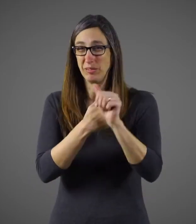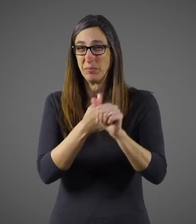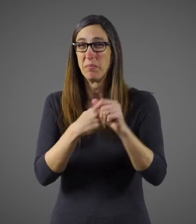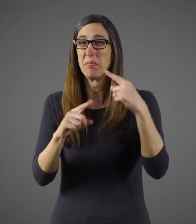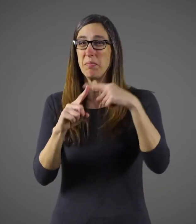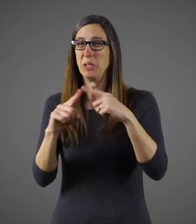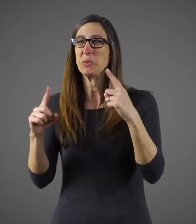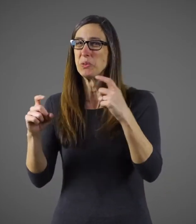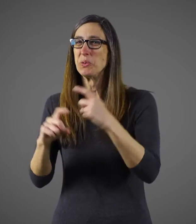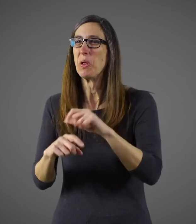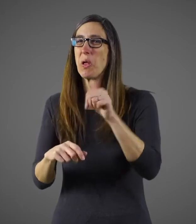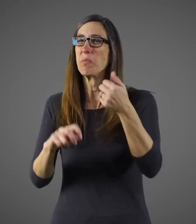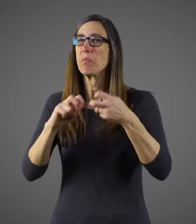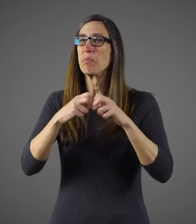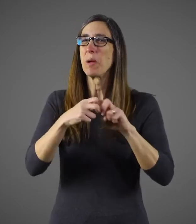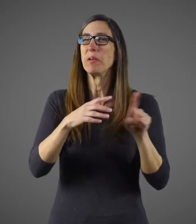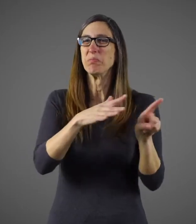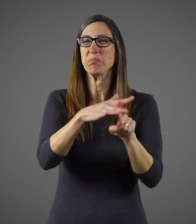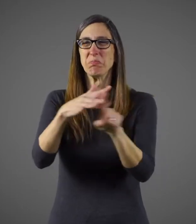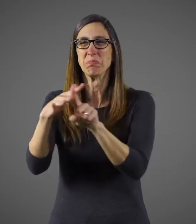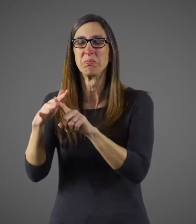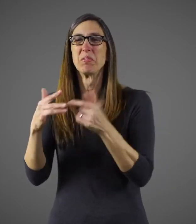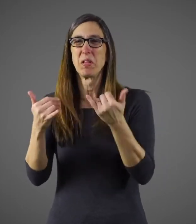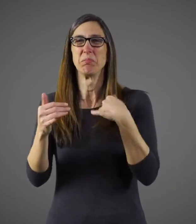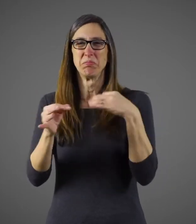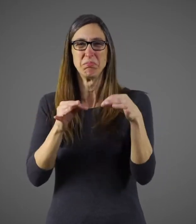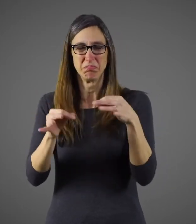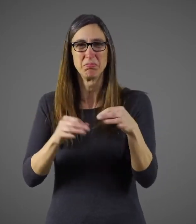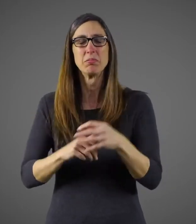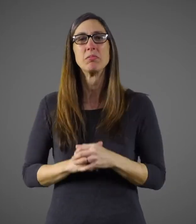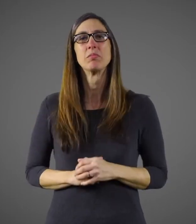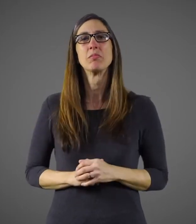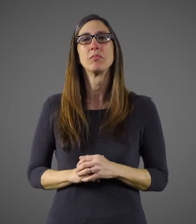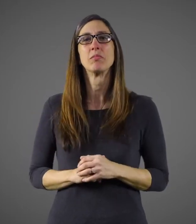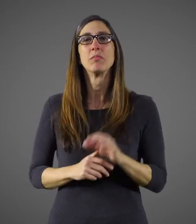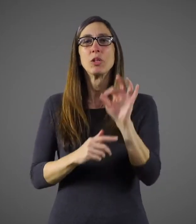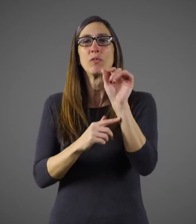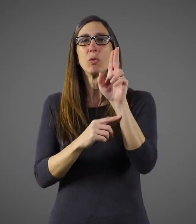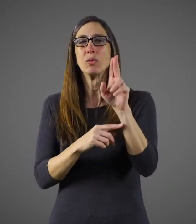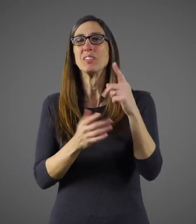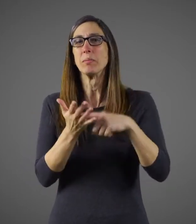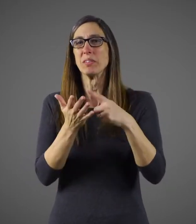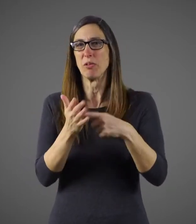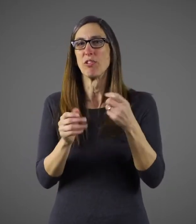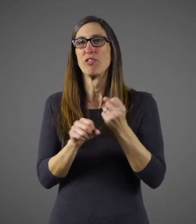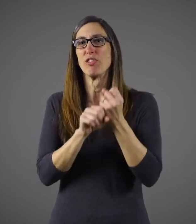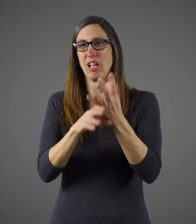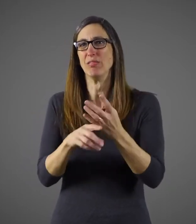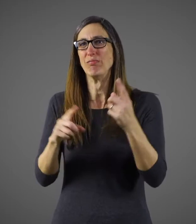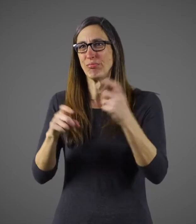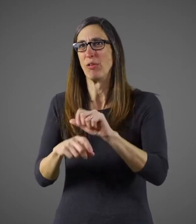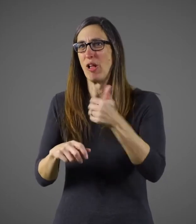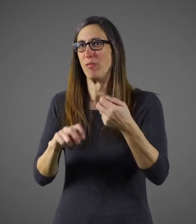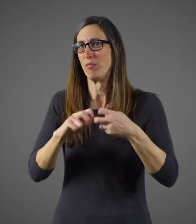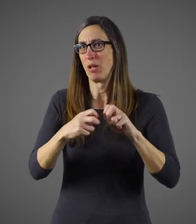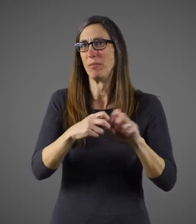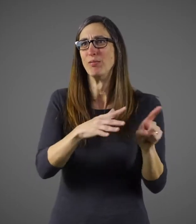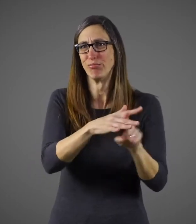There are risk factors that come up with the flu, which I'll tell you about now. Flu sometimes causes other problems that can